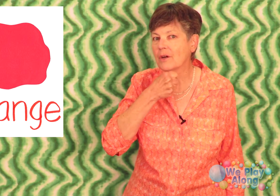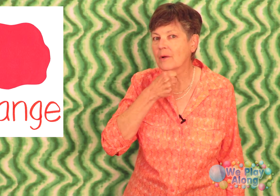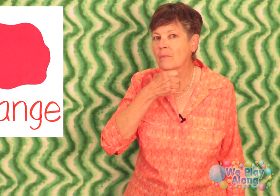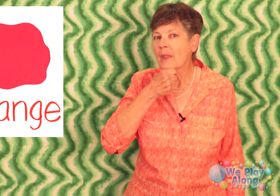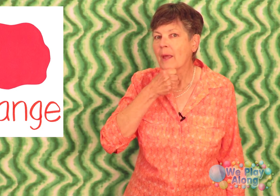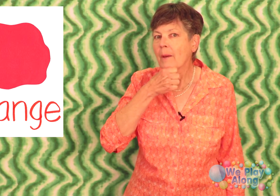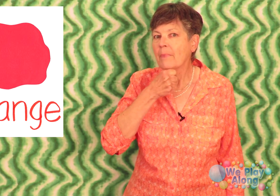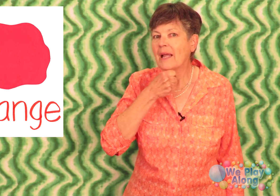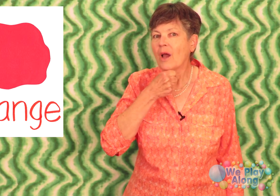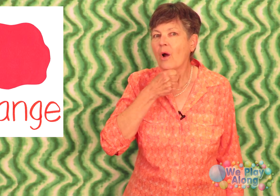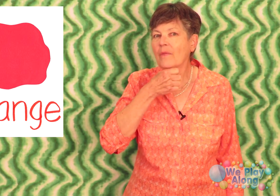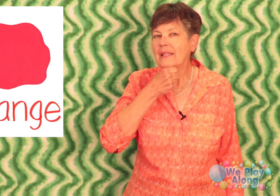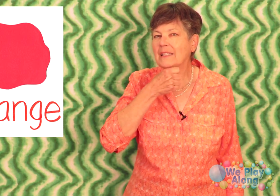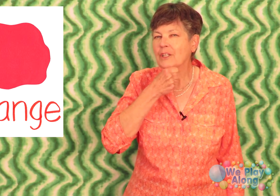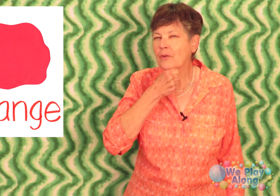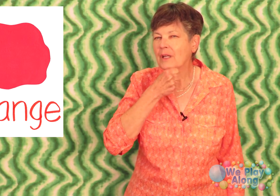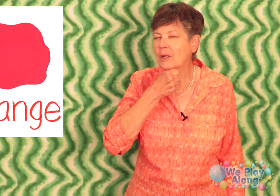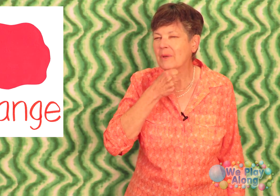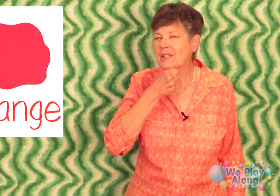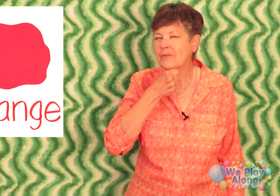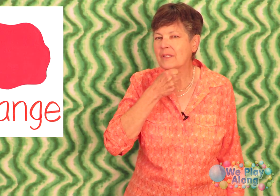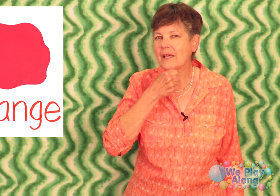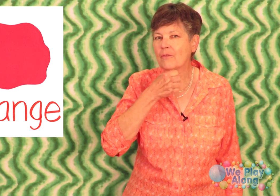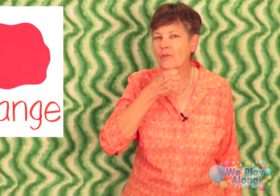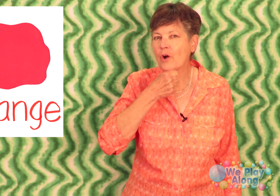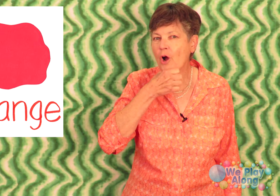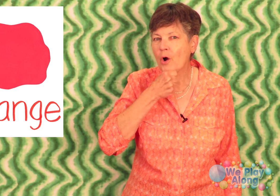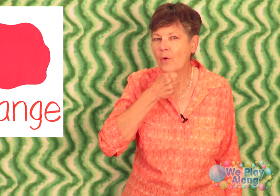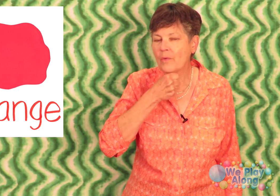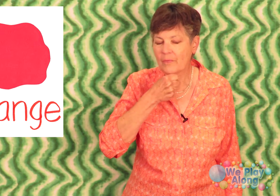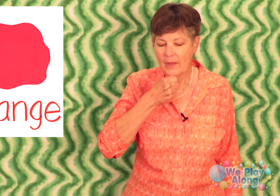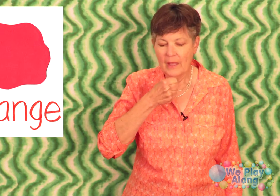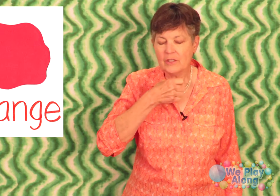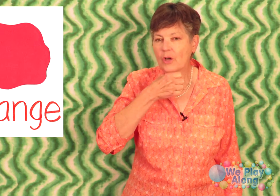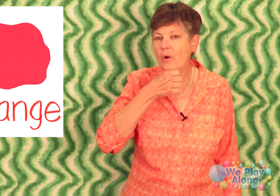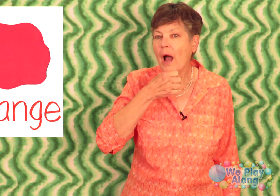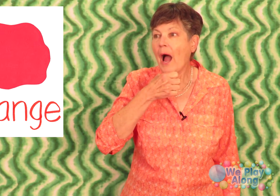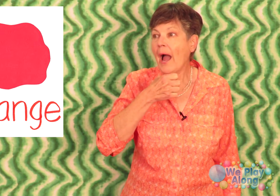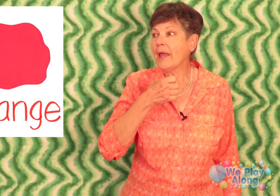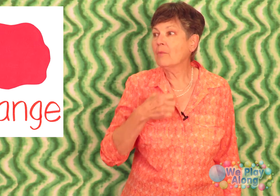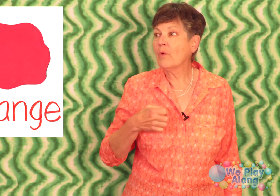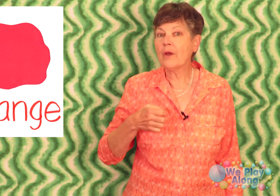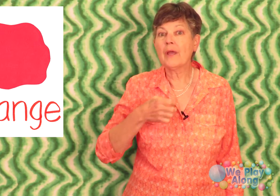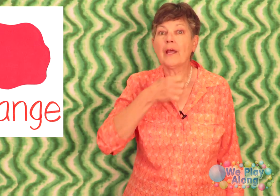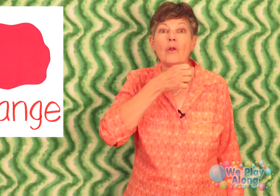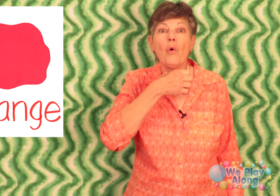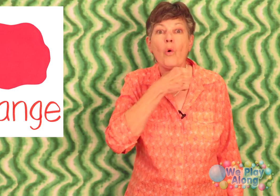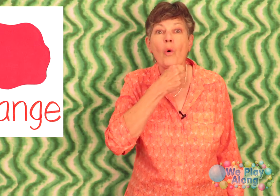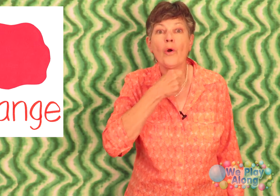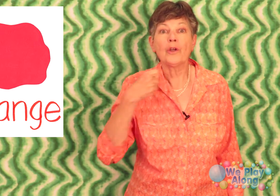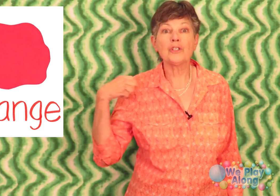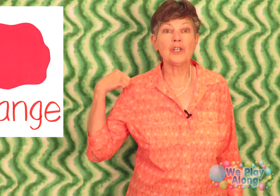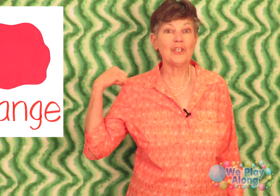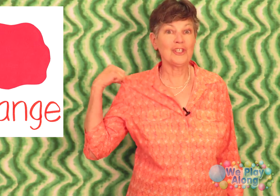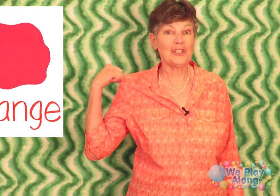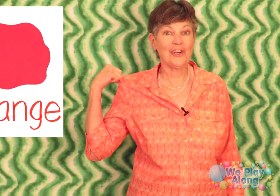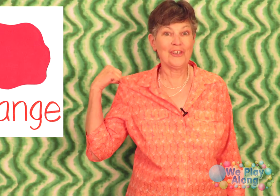but that's a different little bit different sound for oh so I am wearing an orange shirt